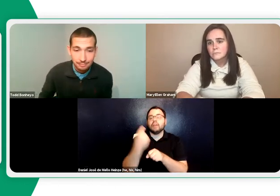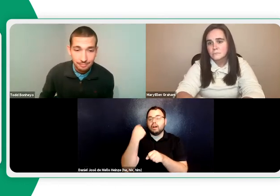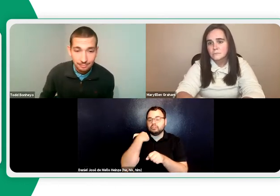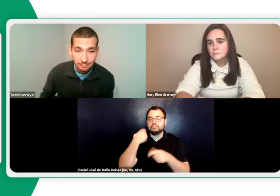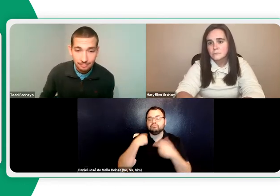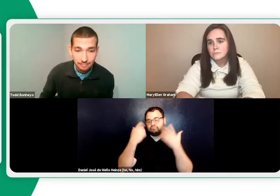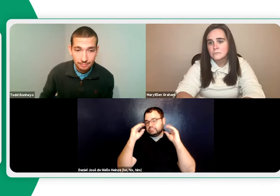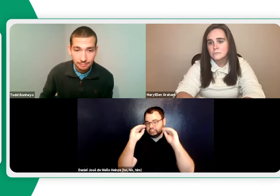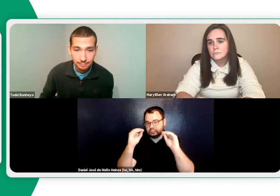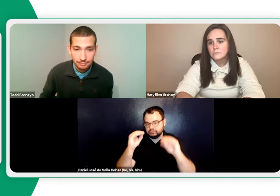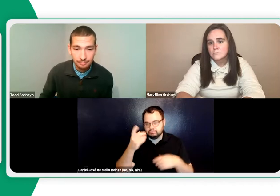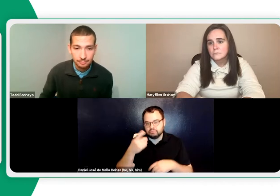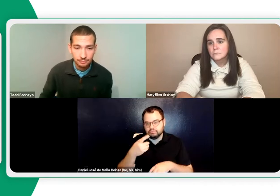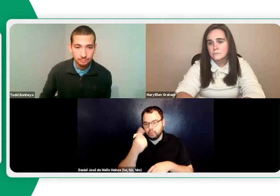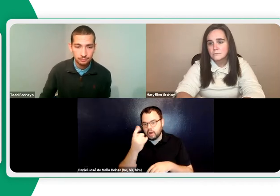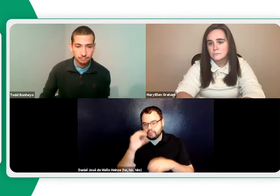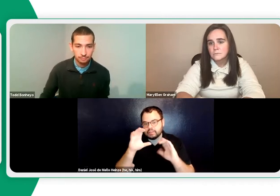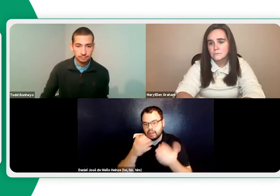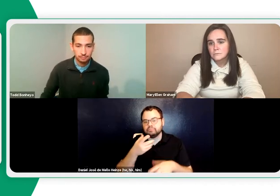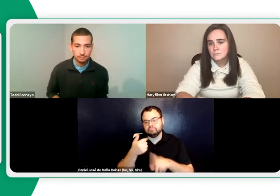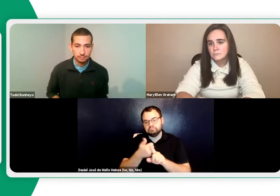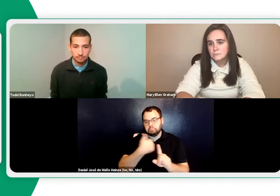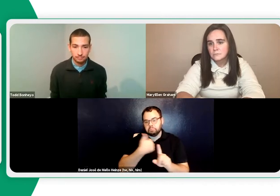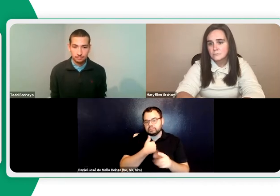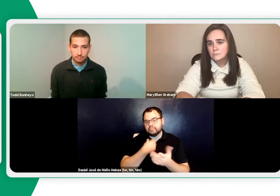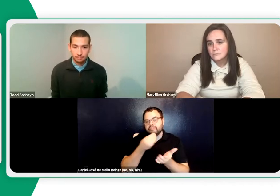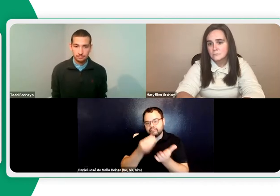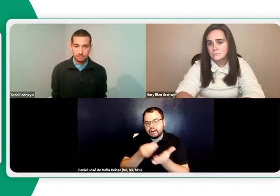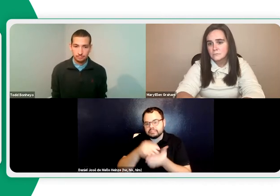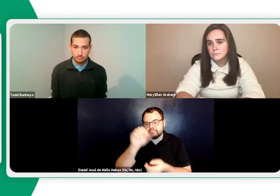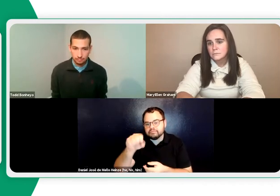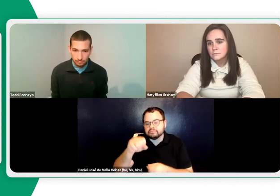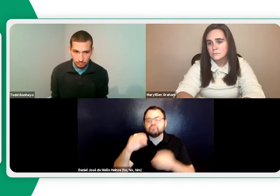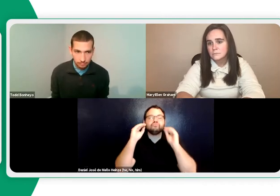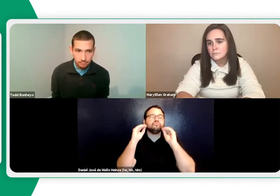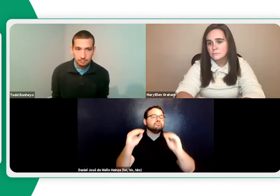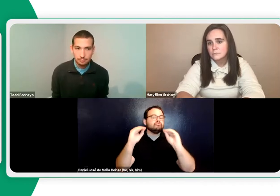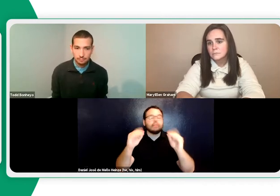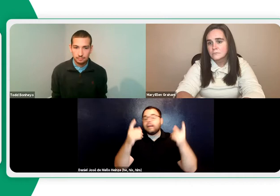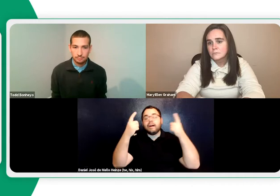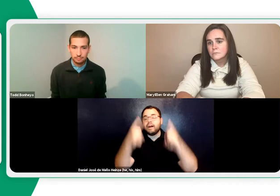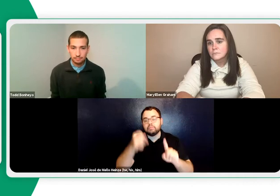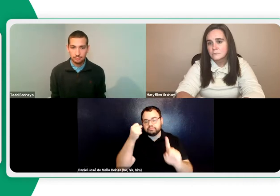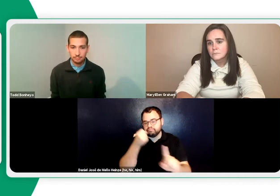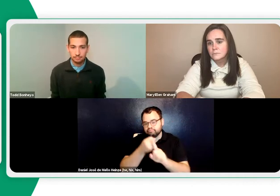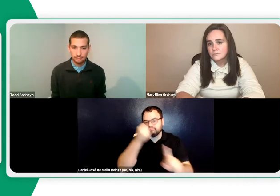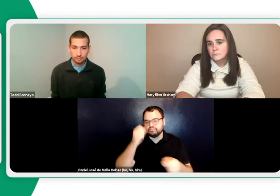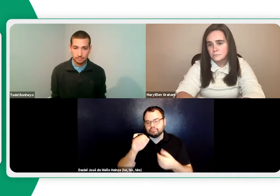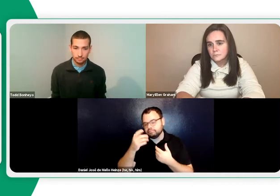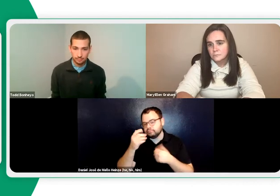Okay. Well, last year, I was teaching personal finance as one of my classes. And